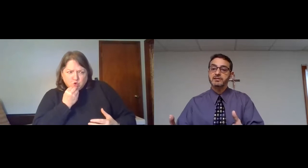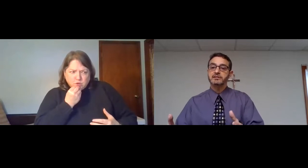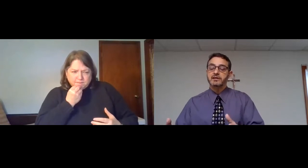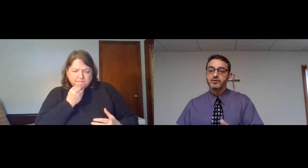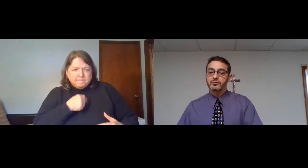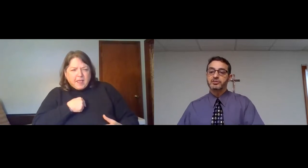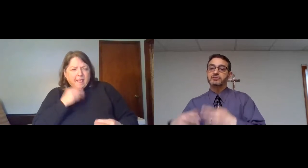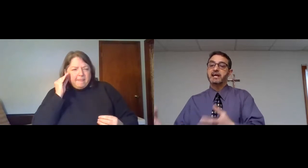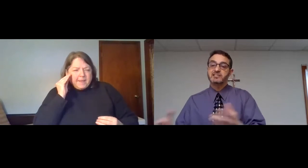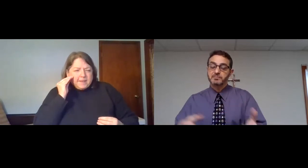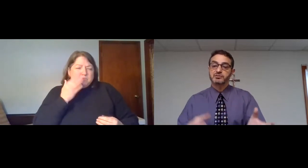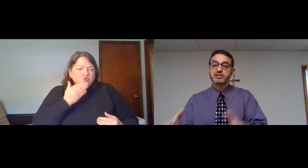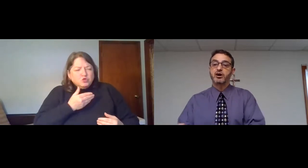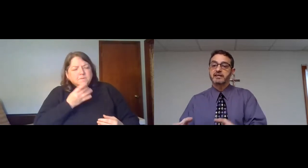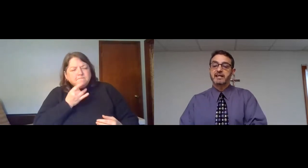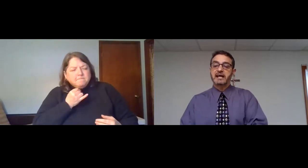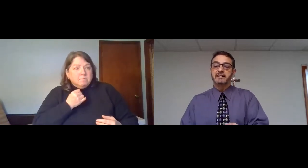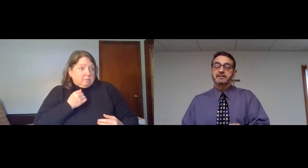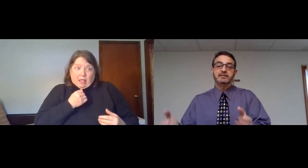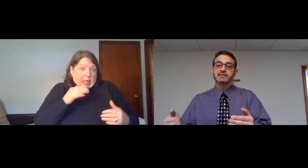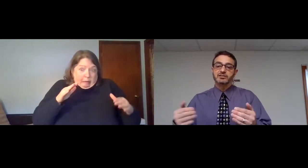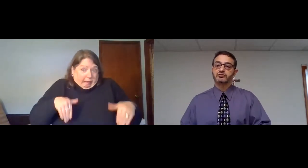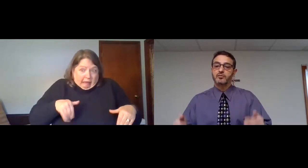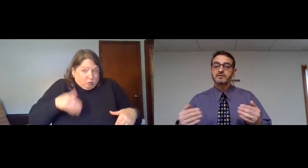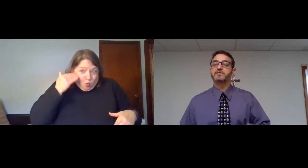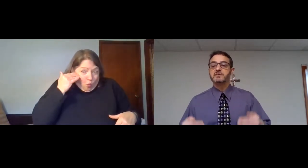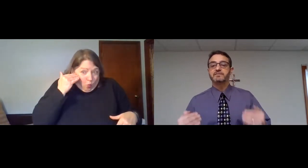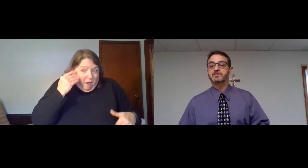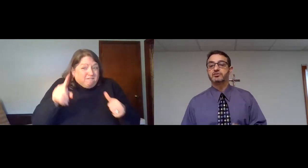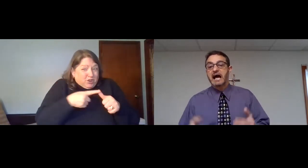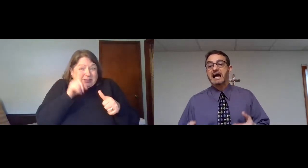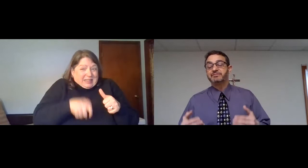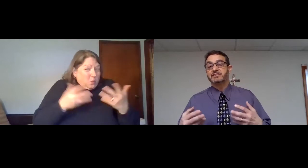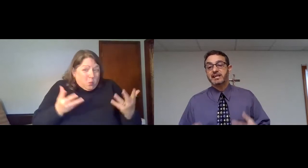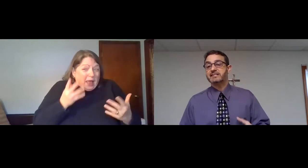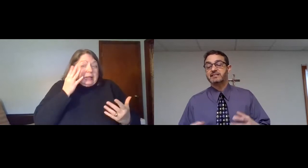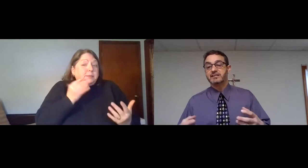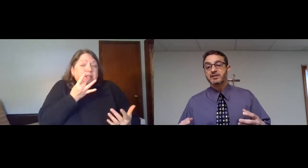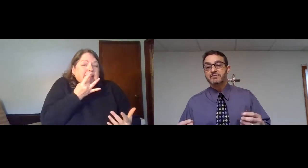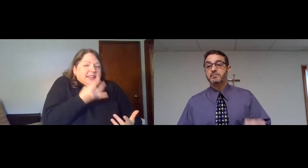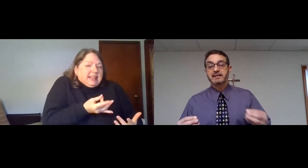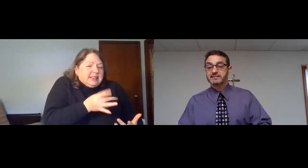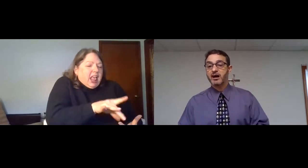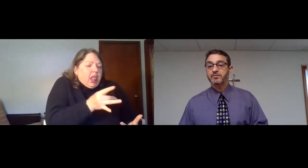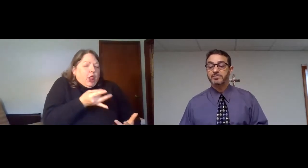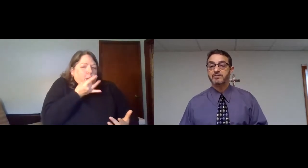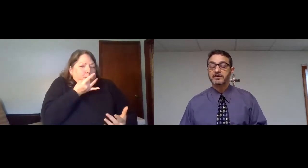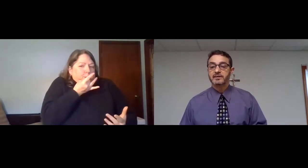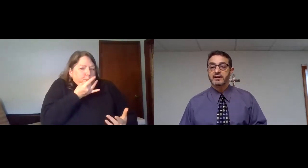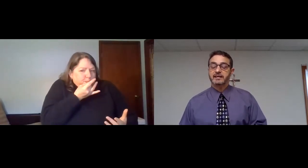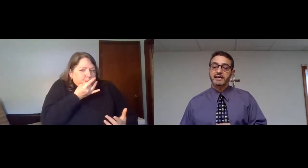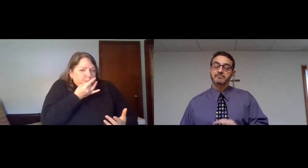opinion or your taste buds regarding that doesn't determine for me if it's good. I have to taste it for myself.